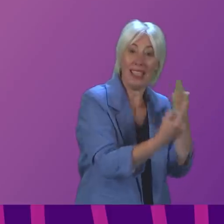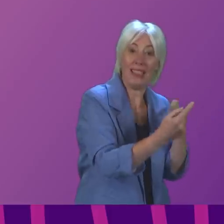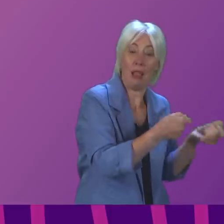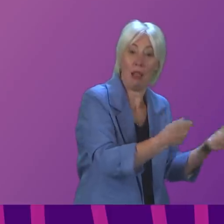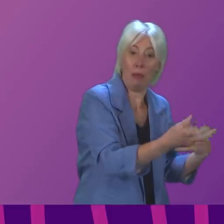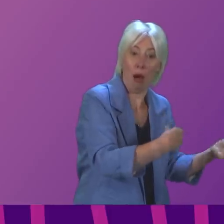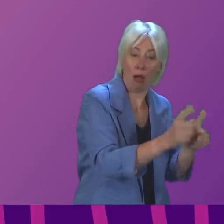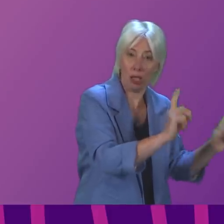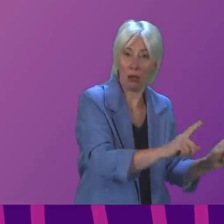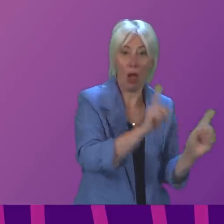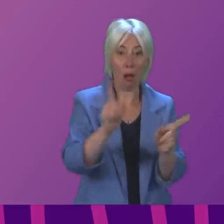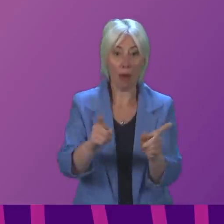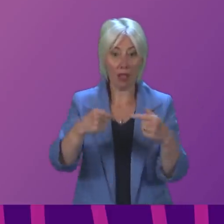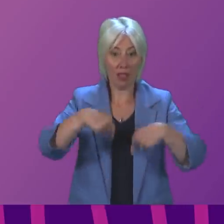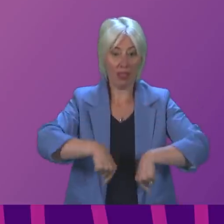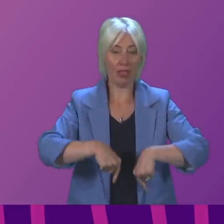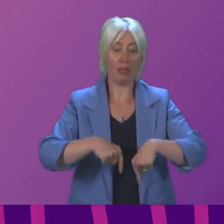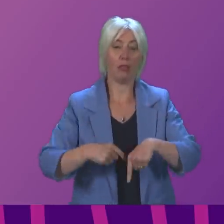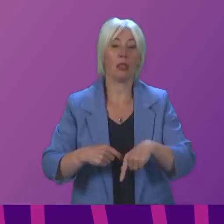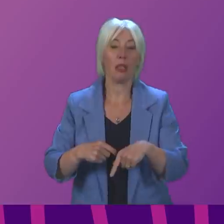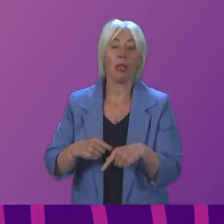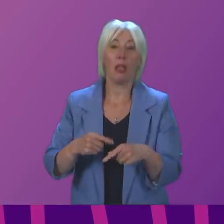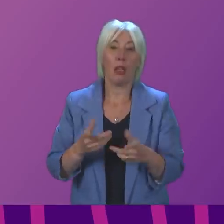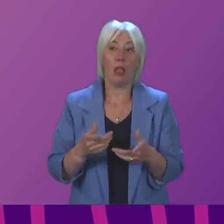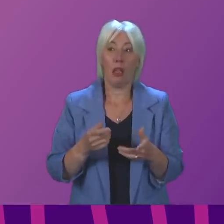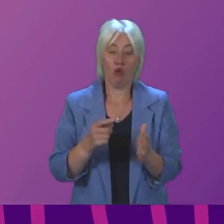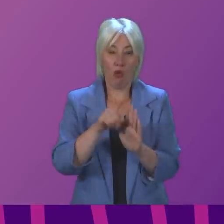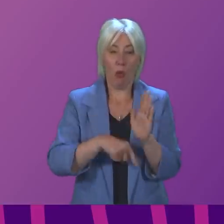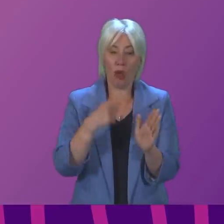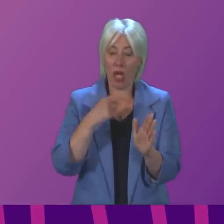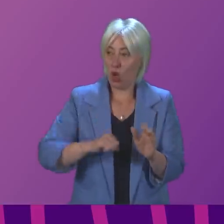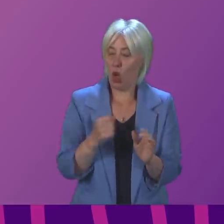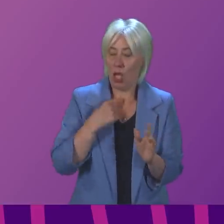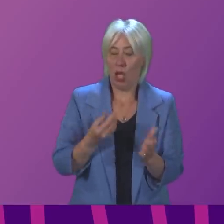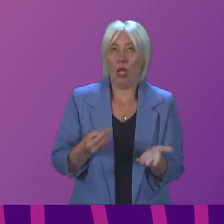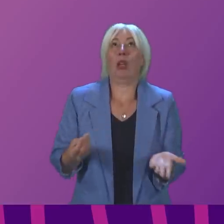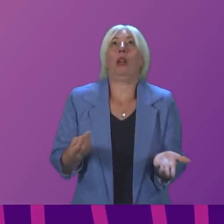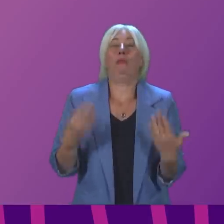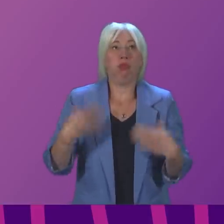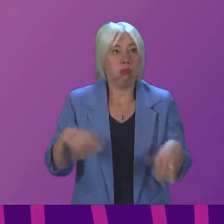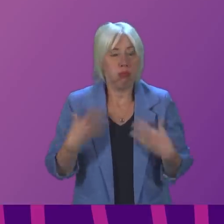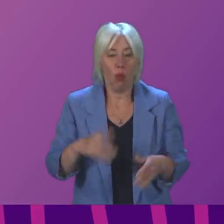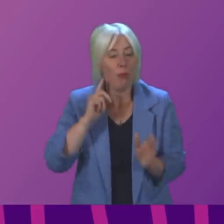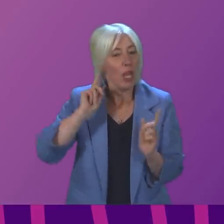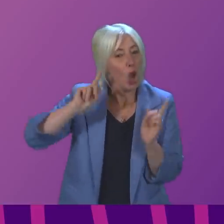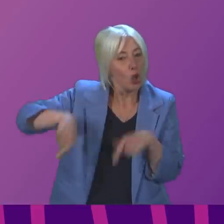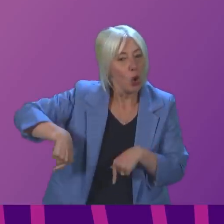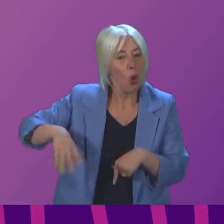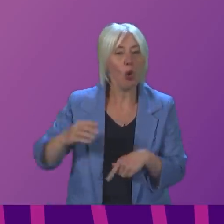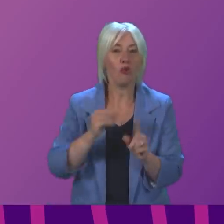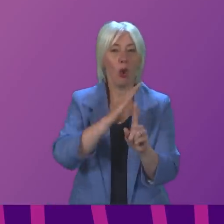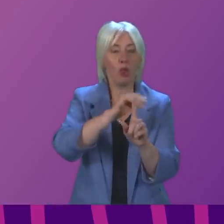this report lays bare that Scotland is paying an outrageous price for being ignored by the Tory UK government,